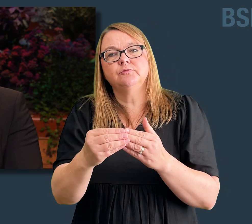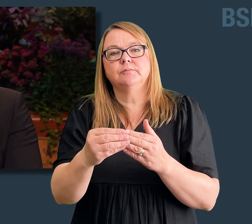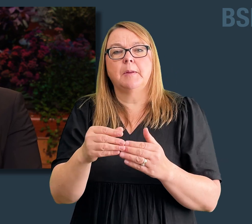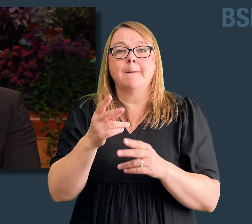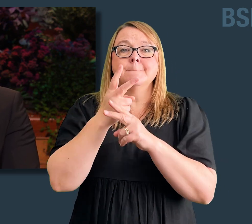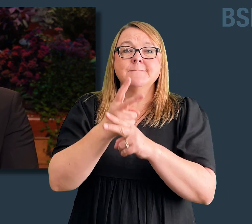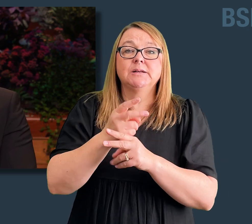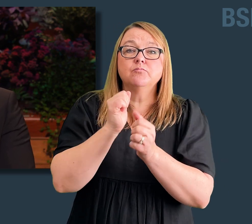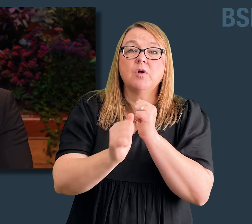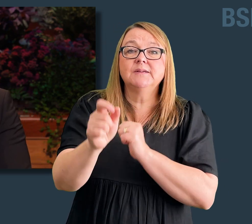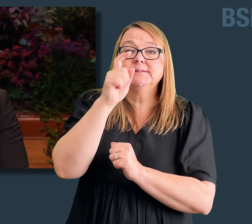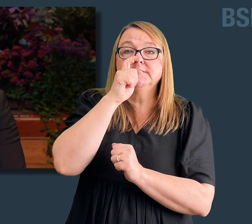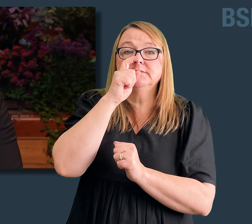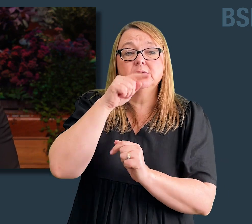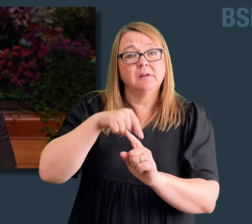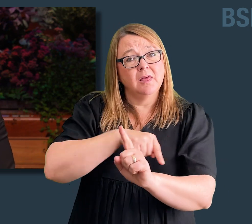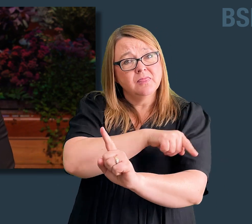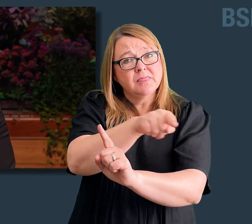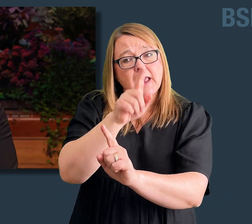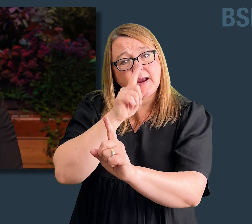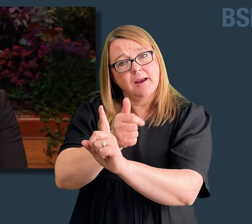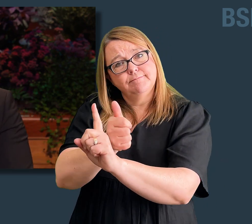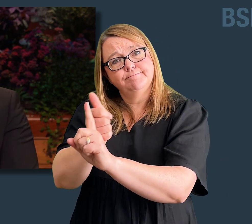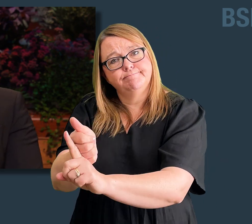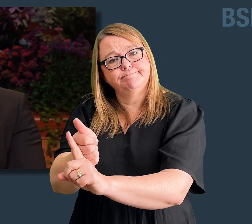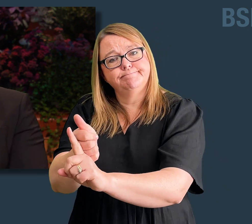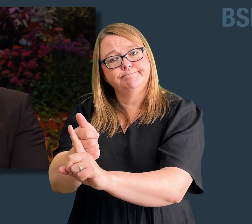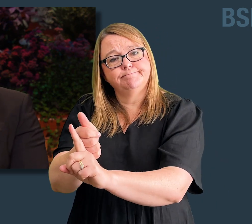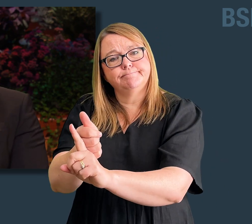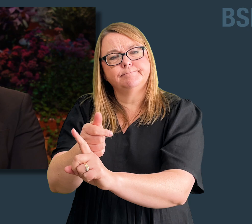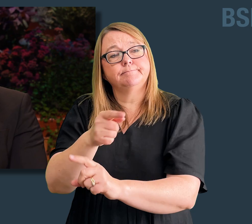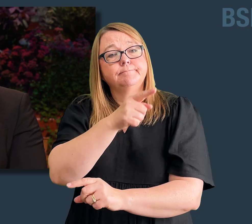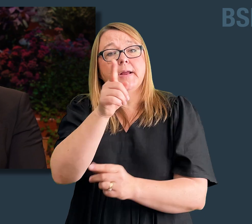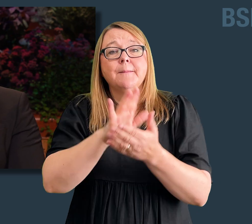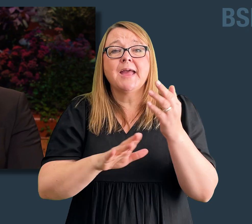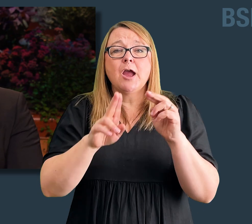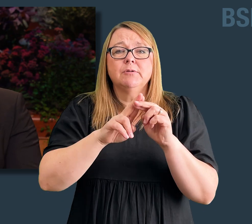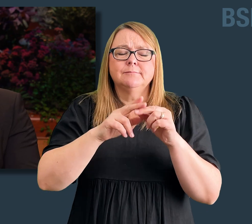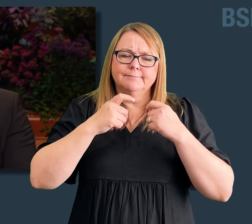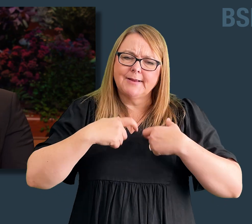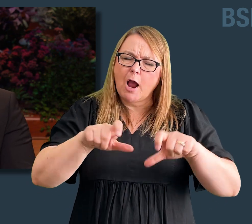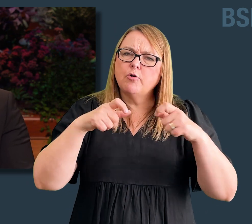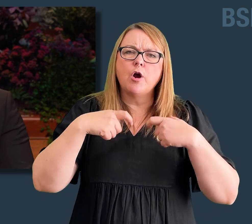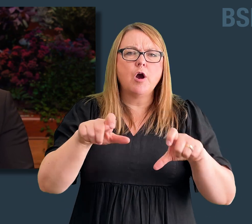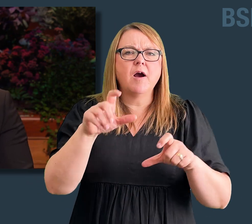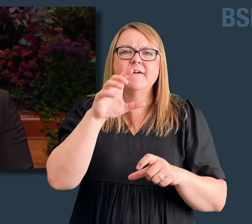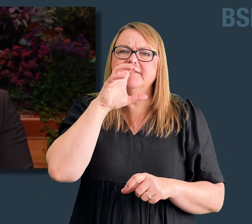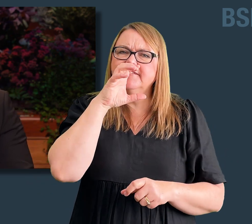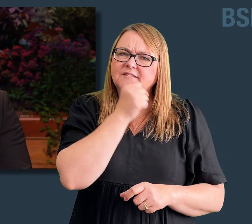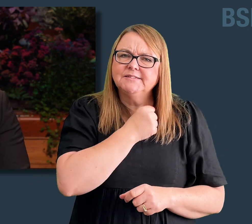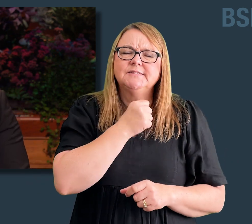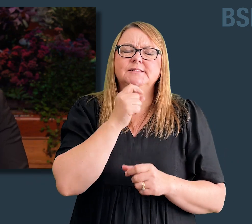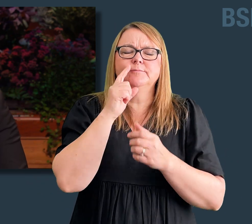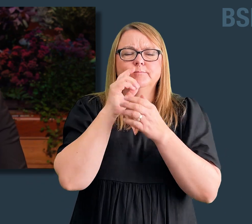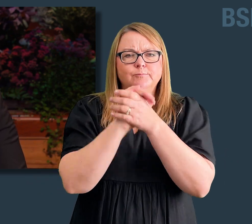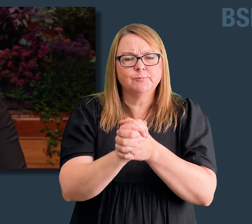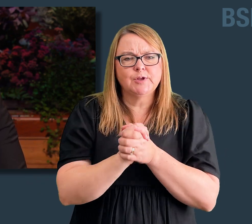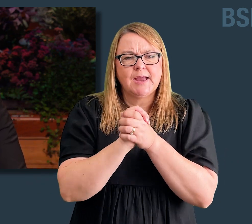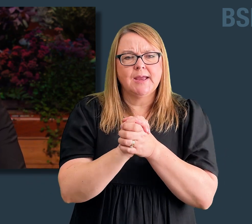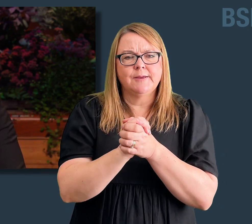another church leader, or a ministering brother or sister. If you keep fasting and praying, if you do